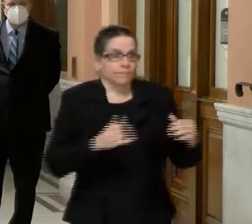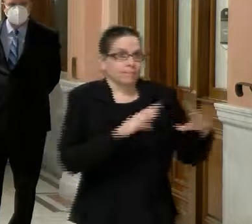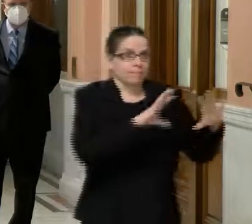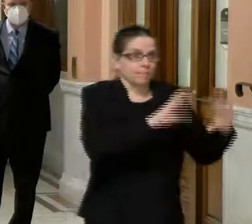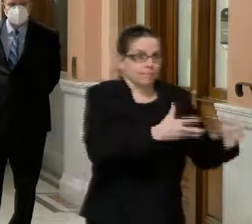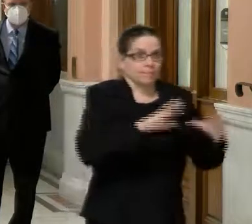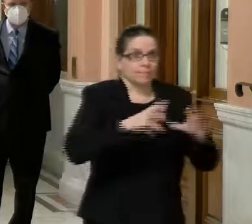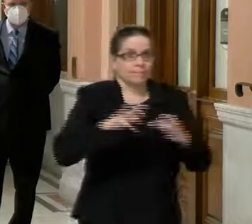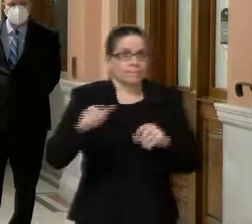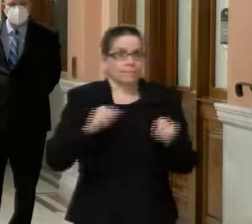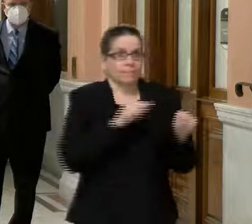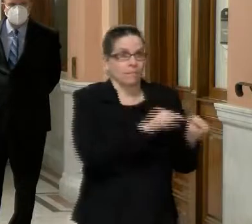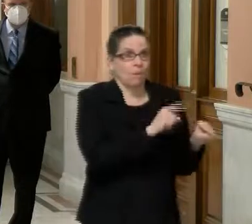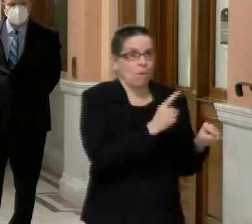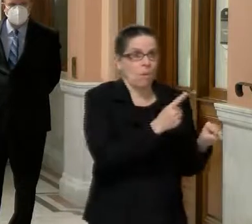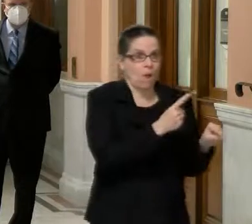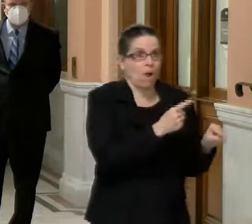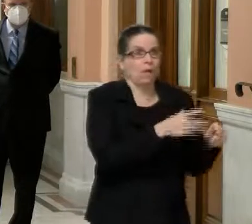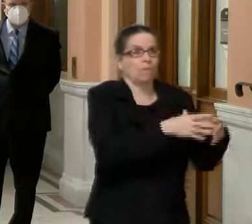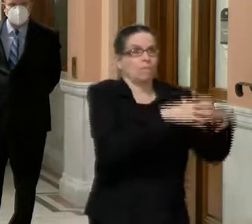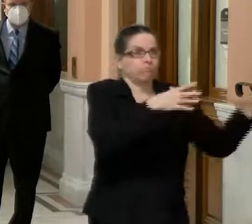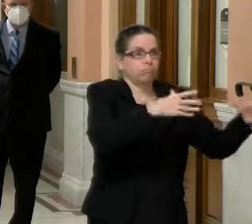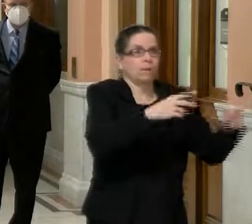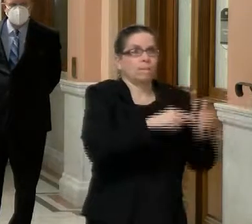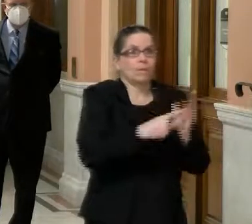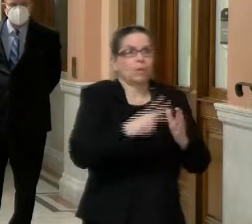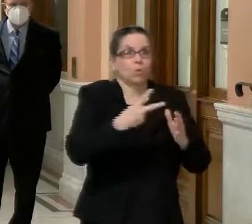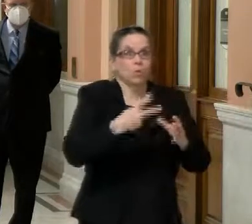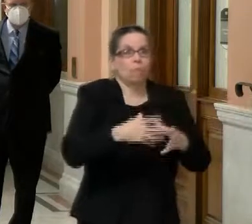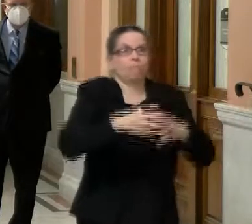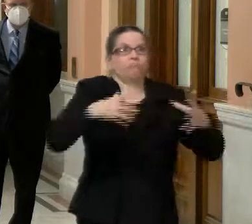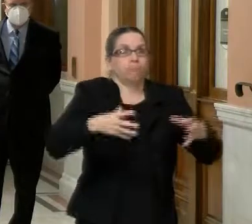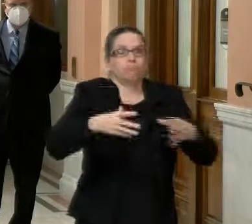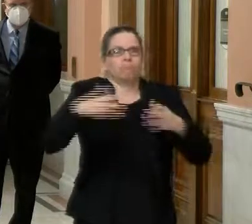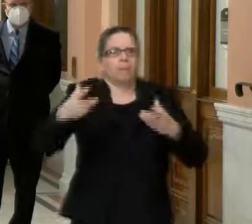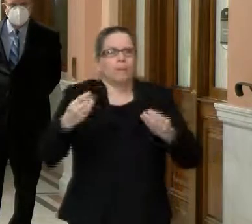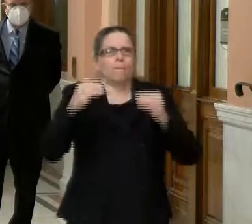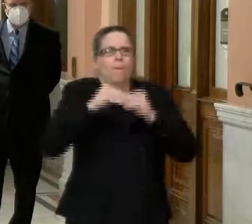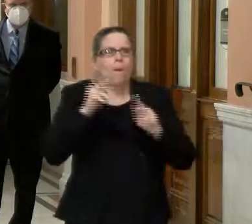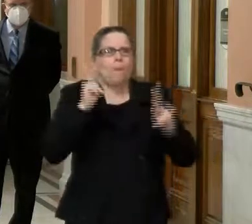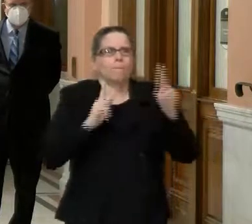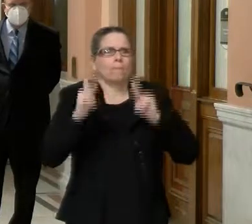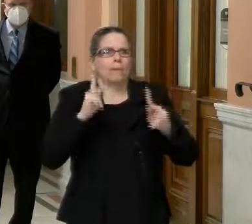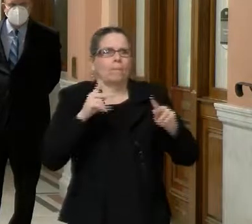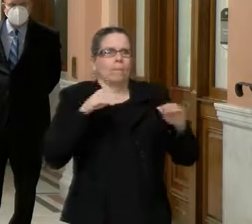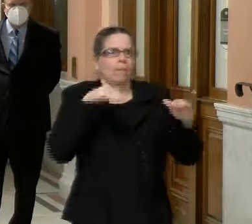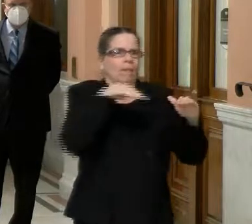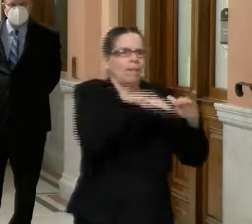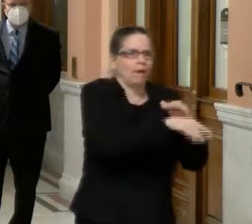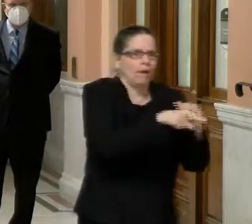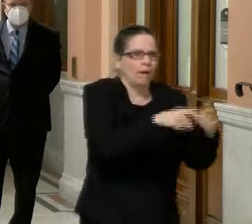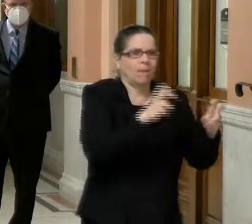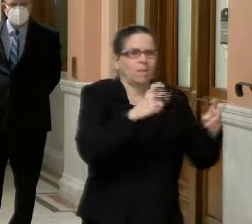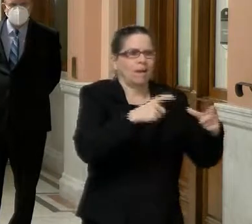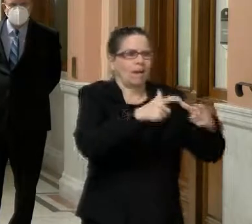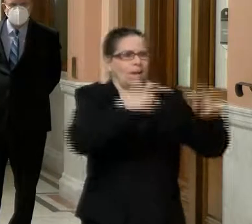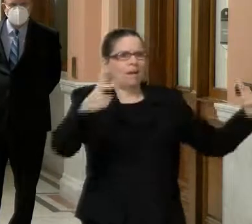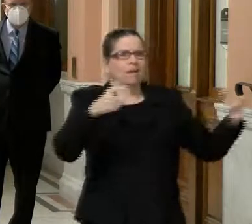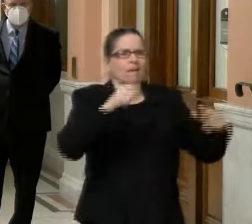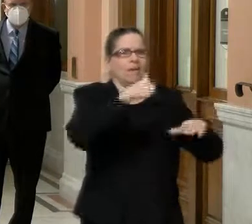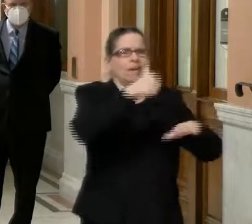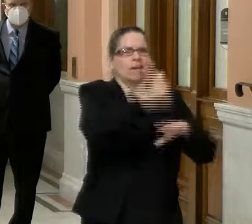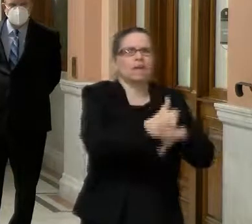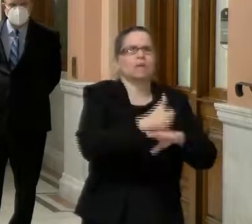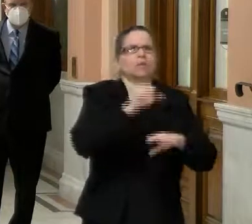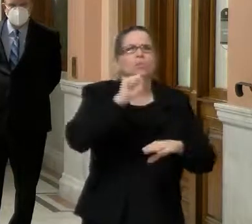is going to be larger and larger. Um, city manager talked about the super vaccine vaccination site and kind of all the things you're doing. Will you expect